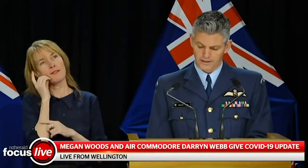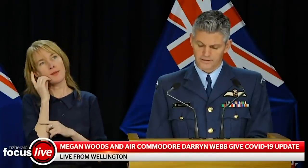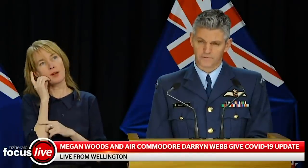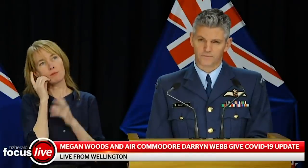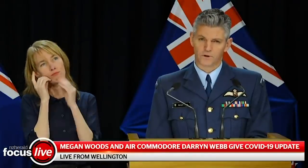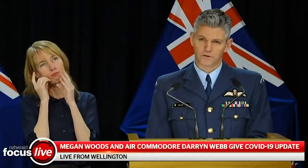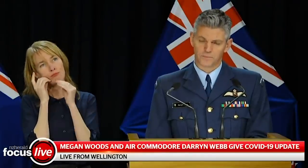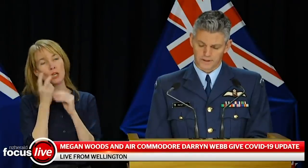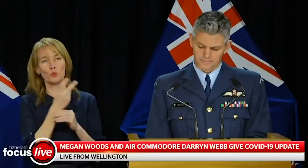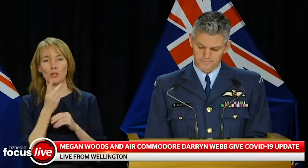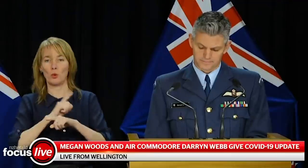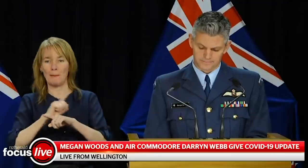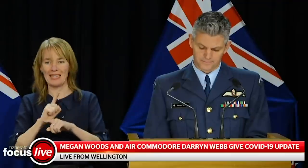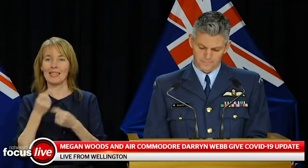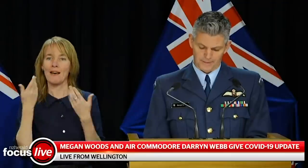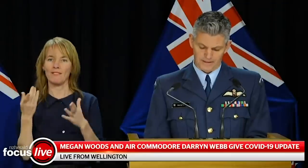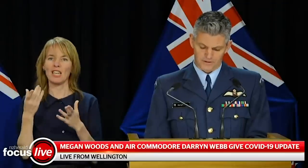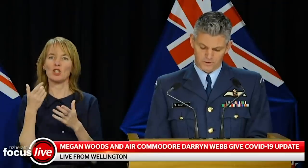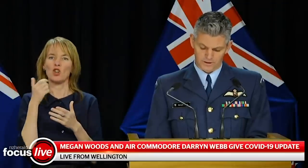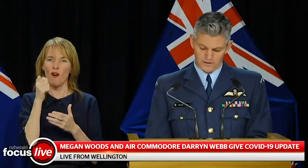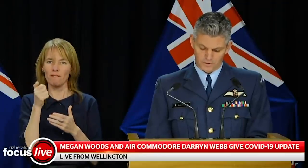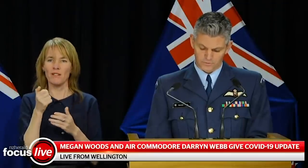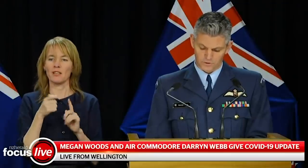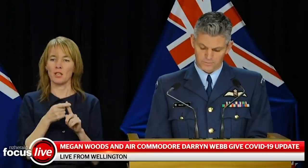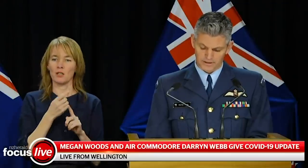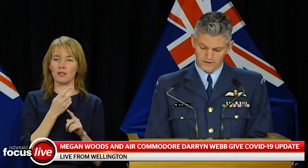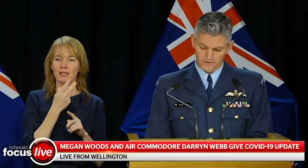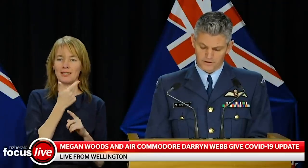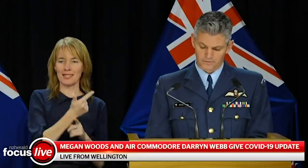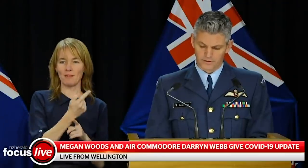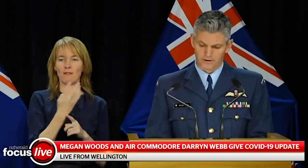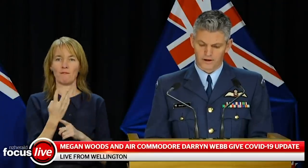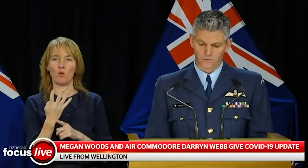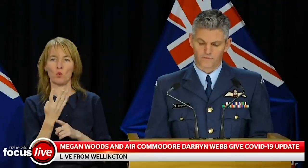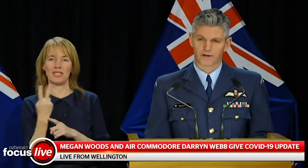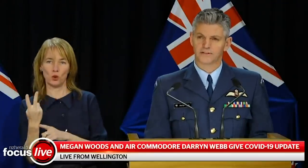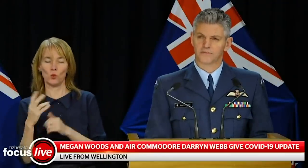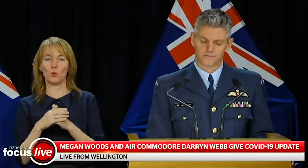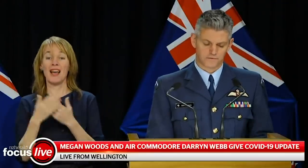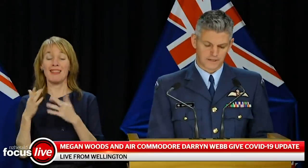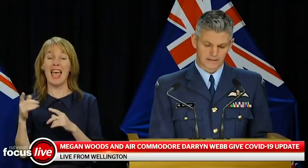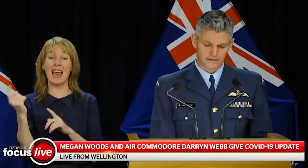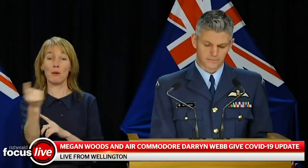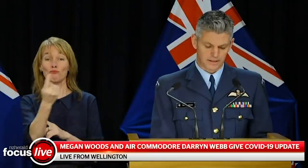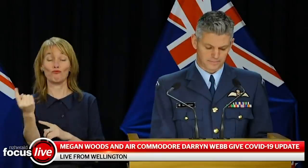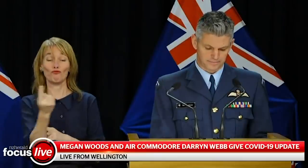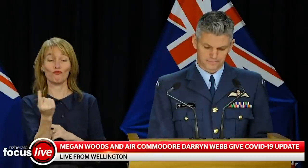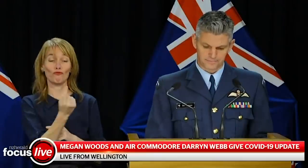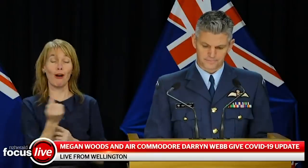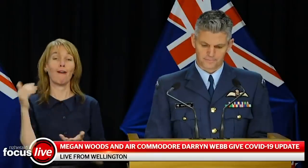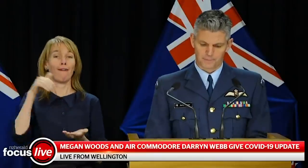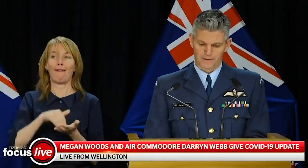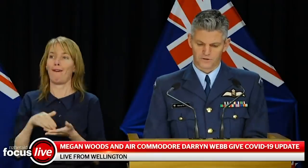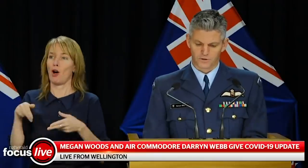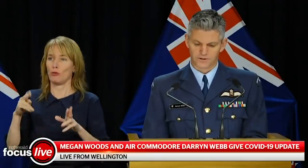that call ending at 7.42pm. He then took an indirect route back to the hotel, arriving at 7.58pm.